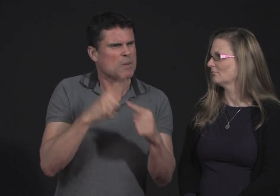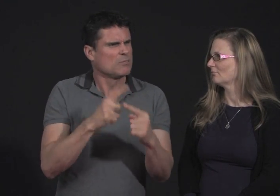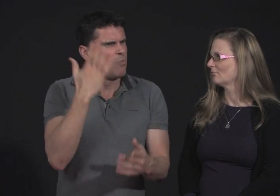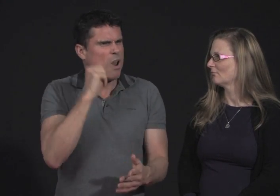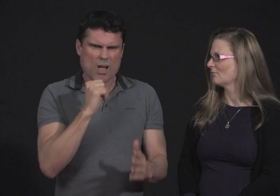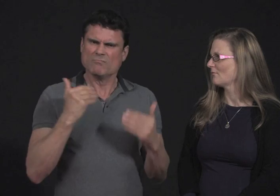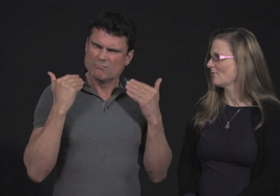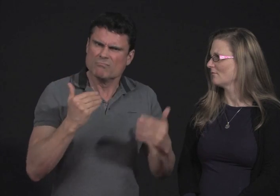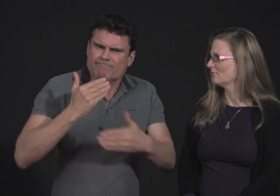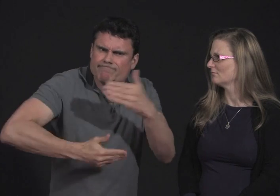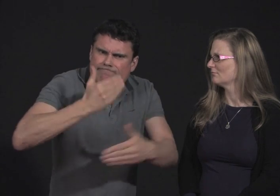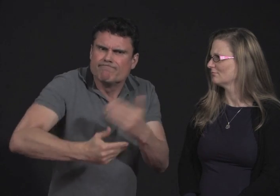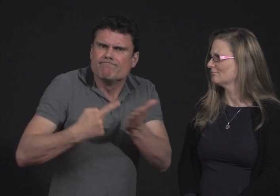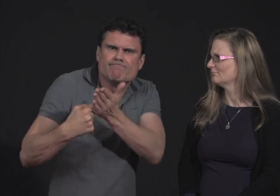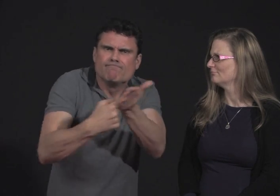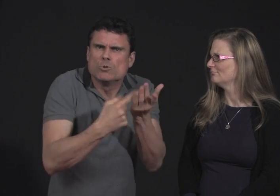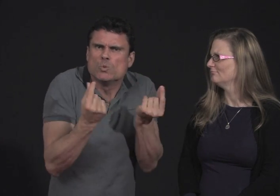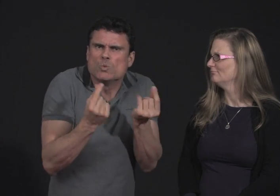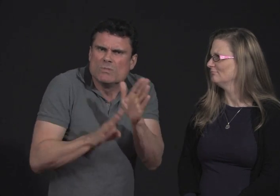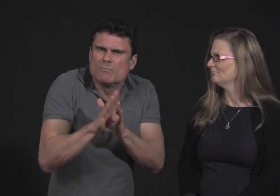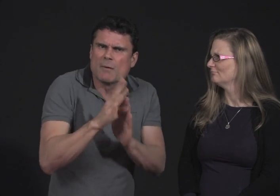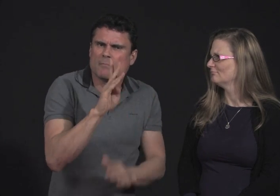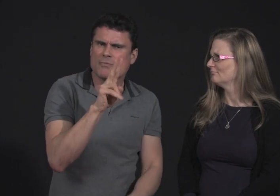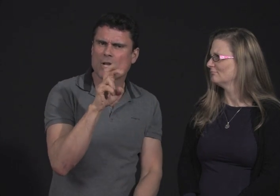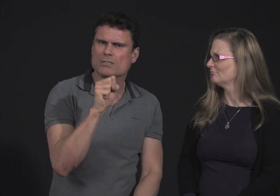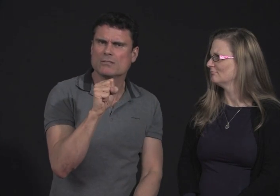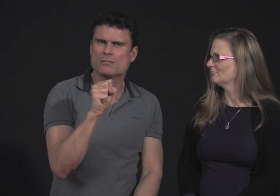We wanted to find out what was going on with the establishment of video relay services.